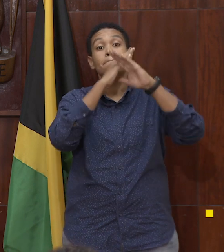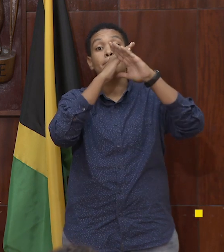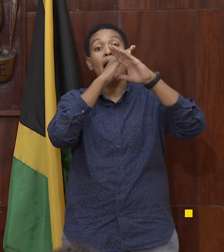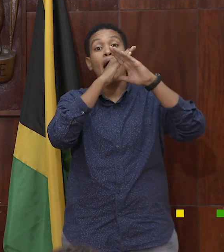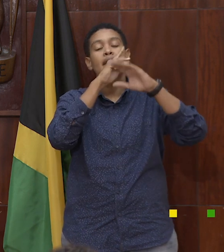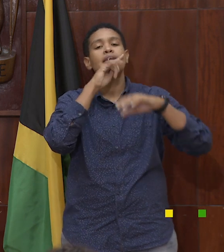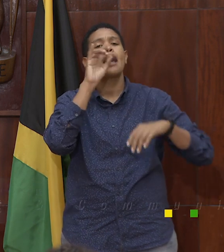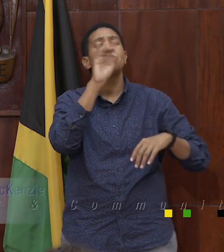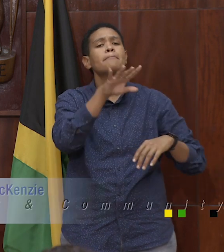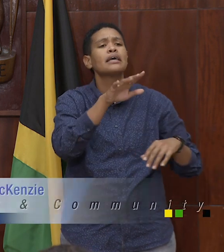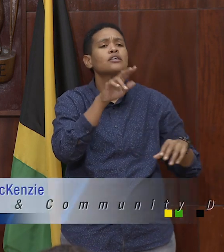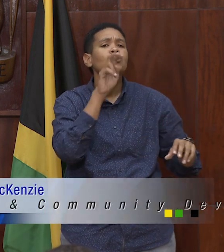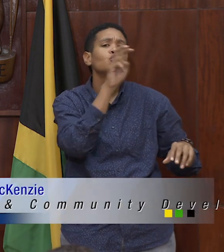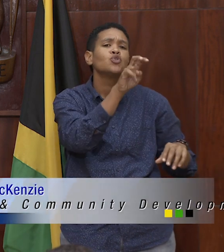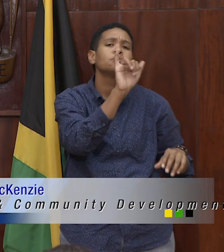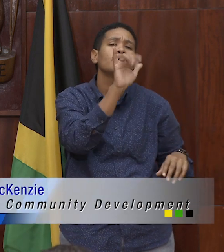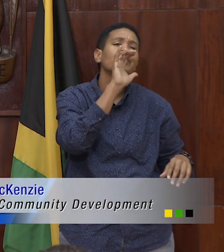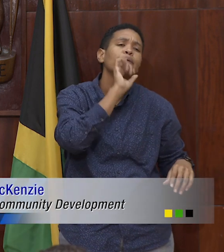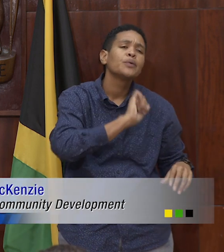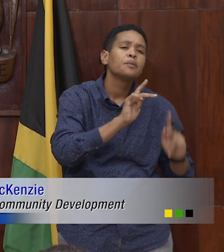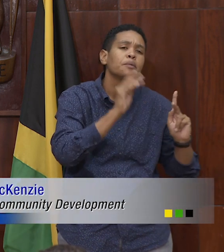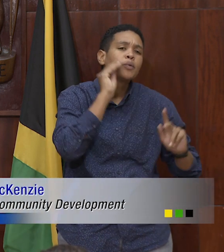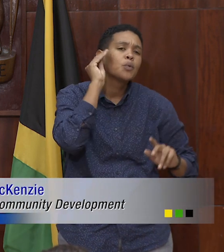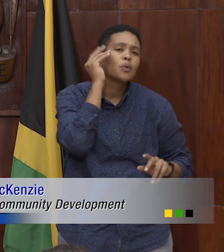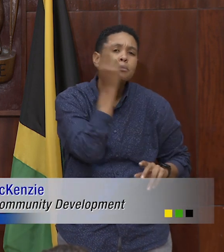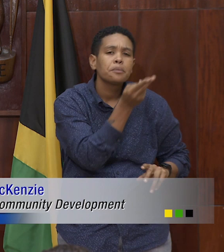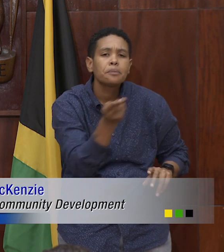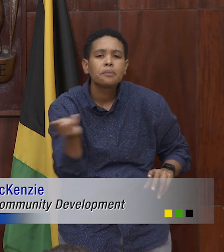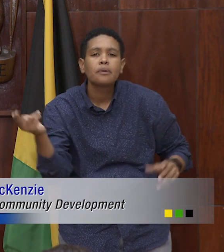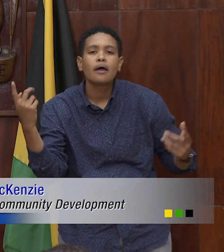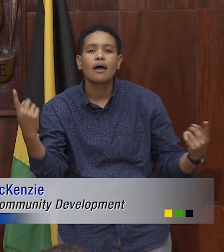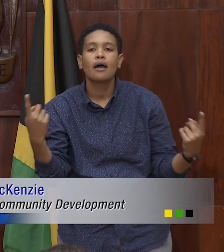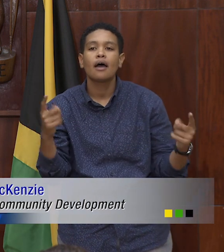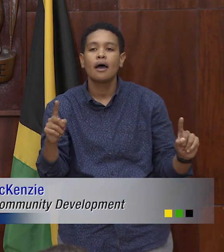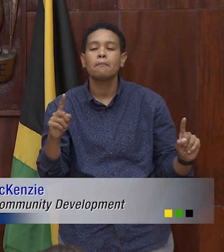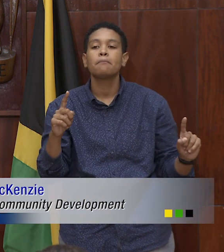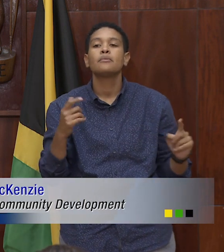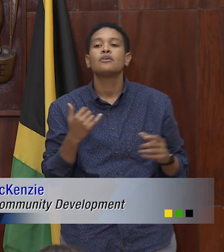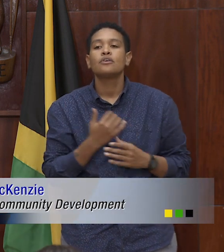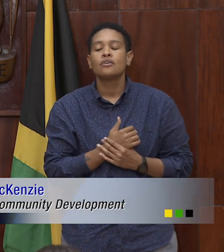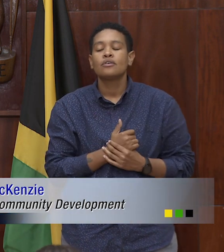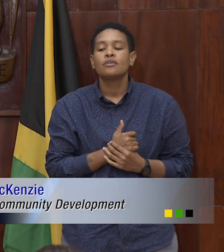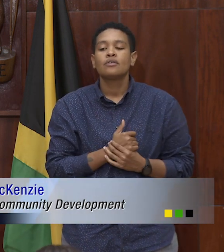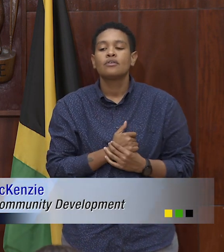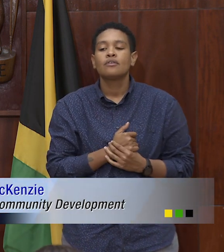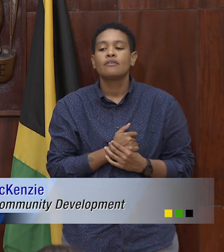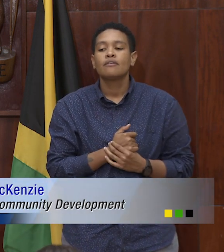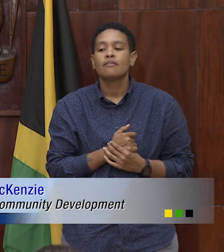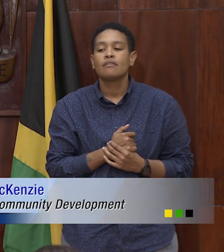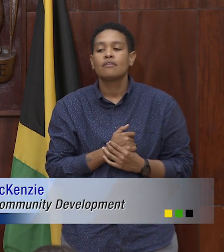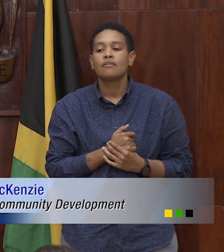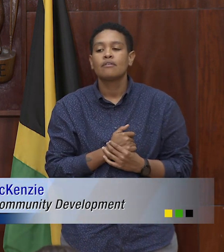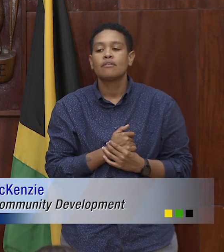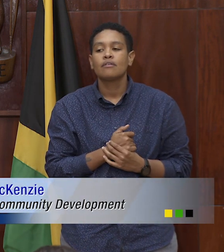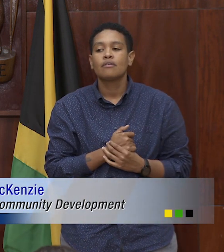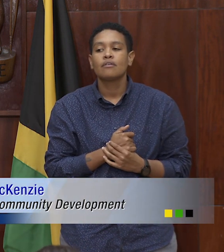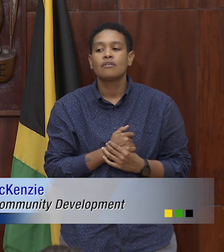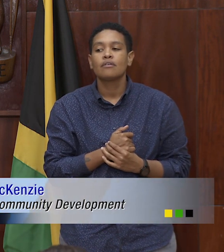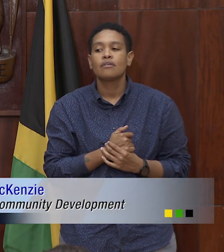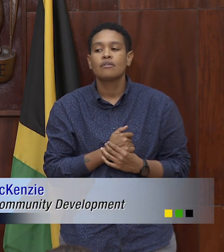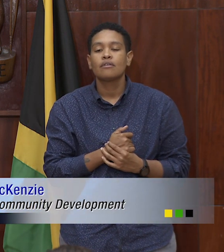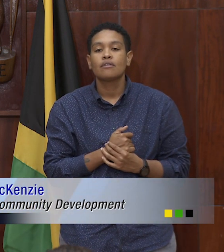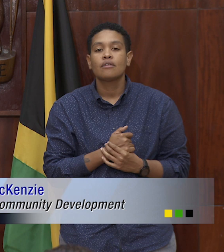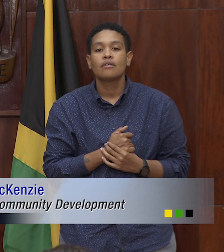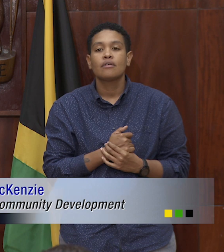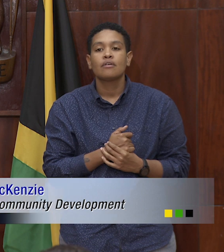infirmaries have now been moved from the original